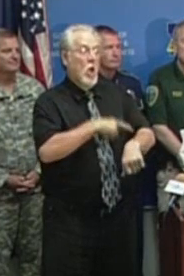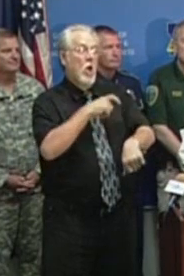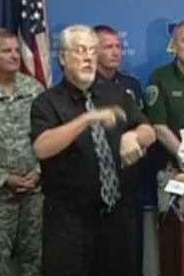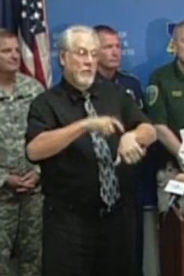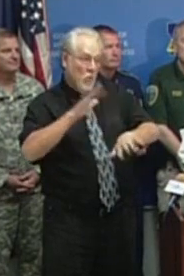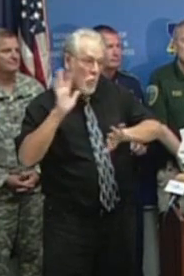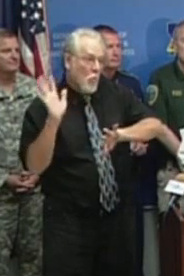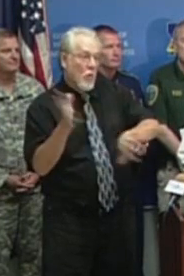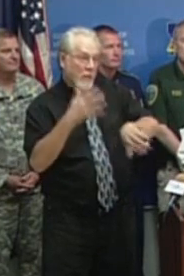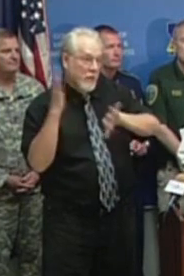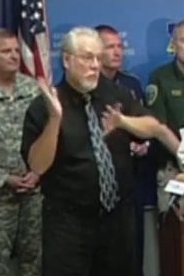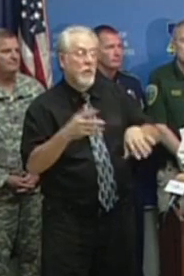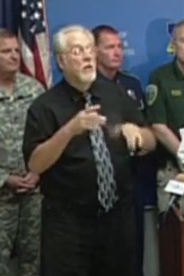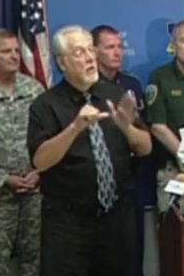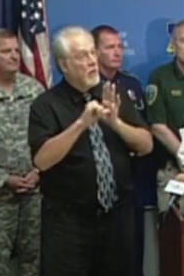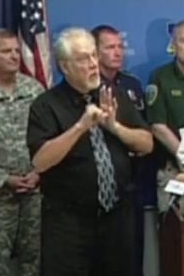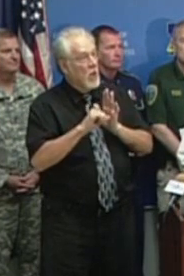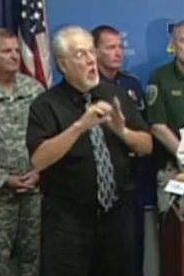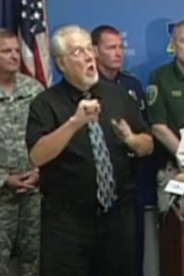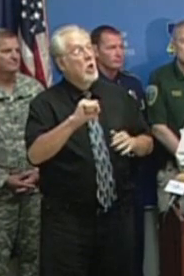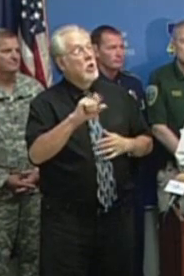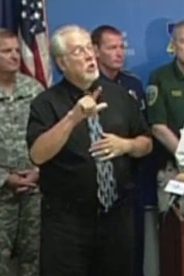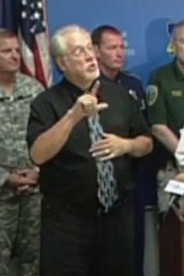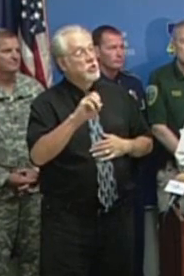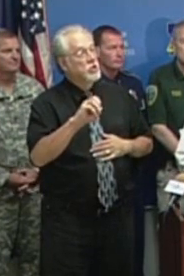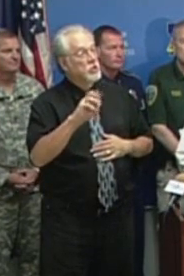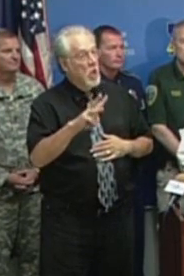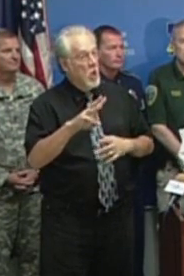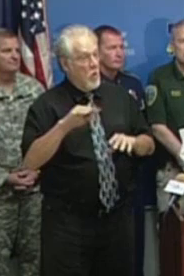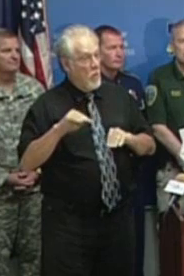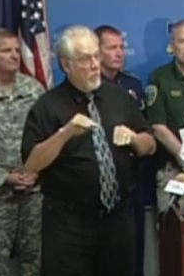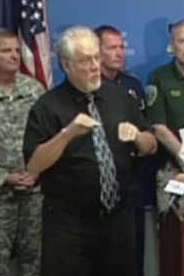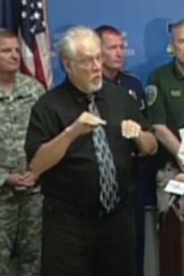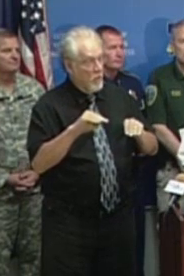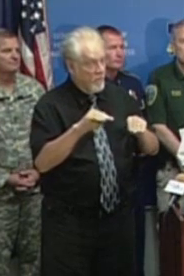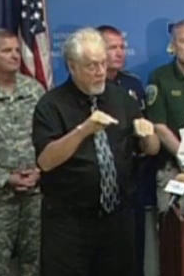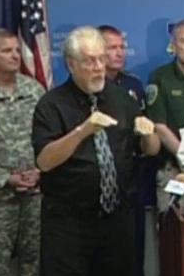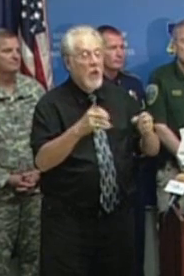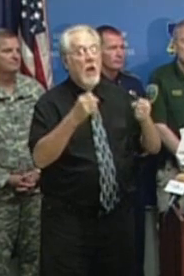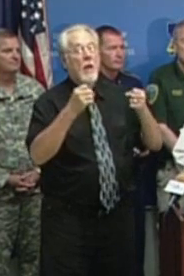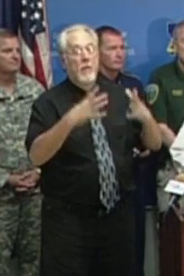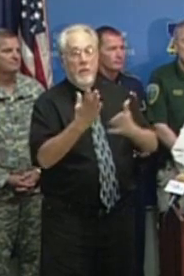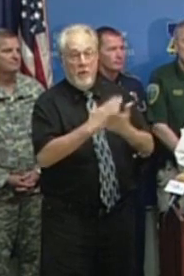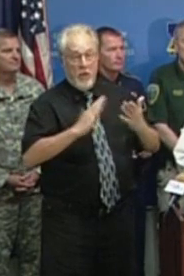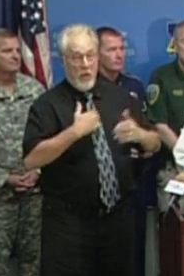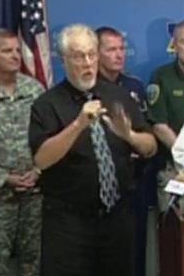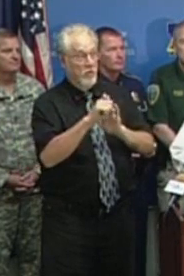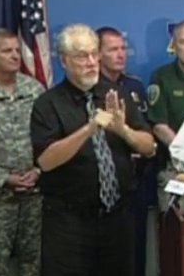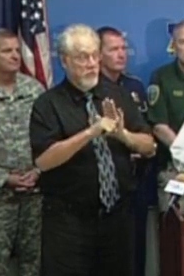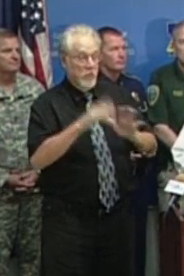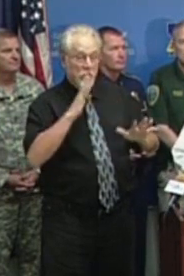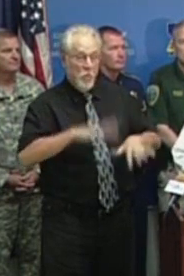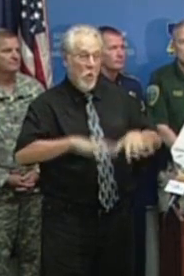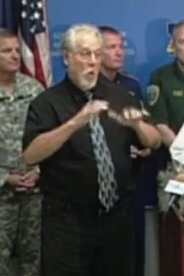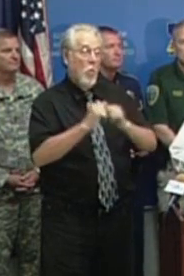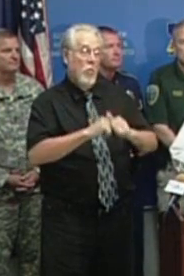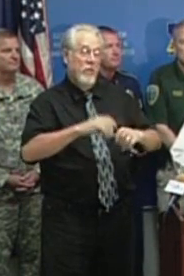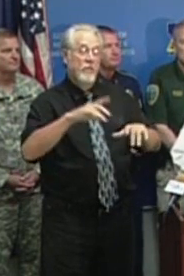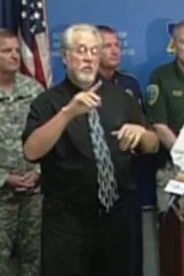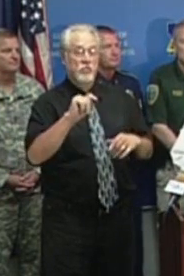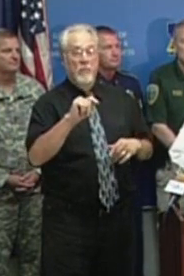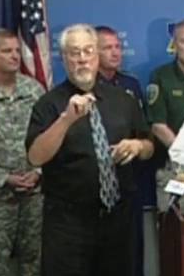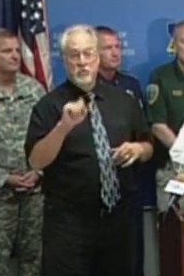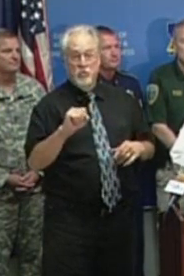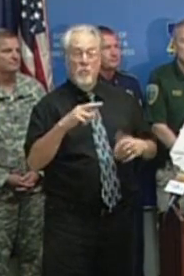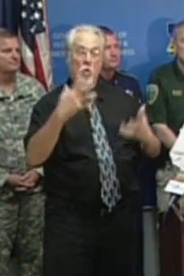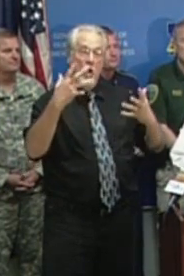heavy wind. I want to emphasize this. The slow-moving nature of this storm means that there are many parts of our state that can be inundated with tropical storm or